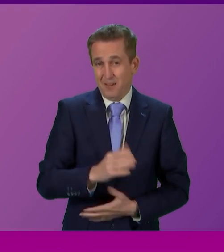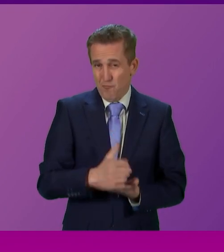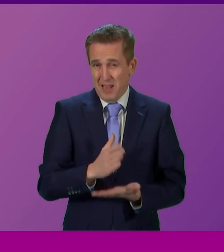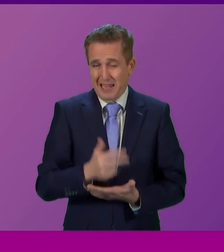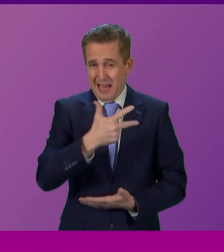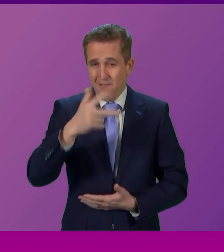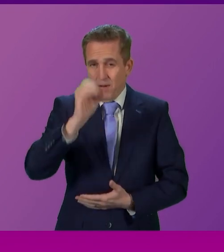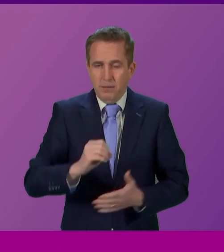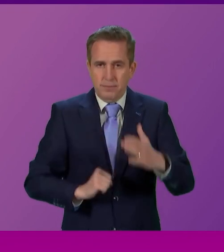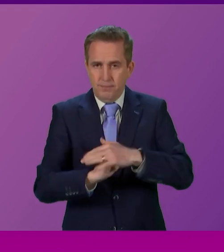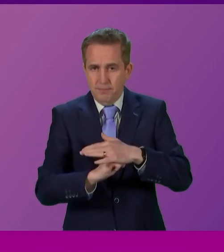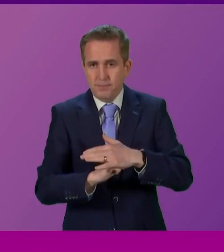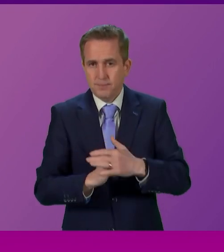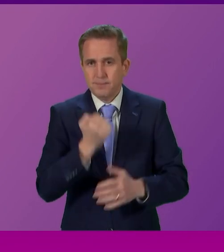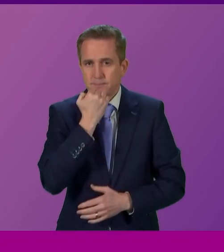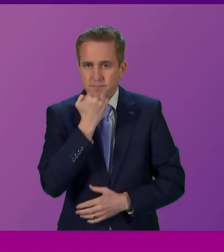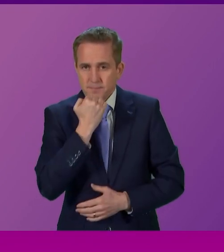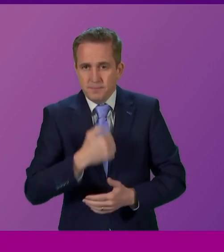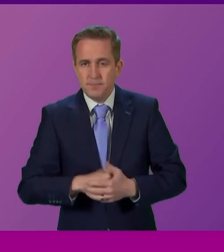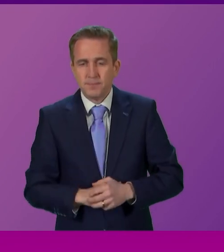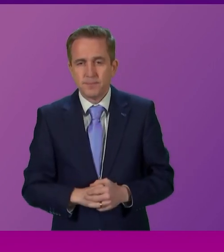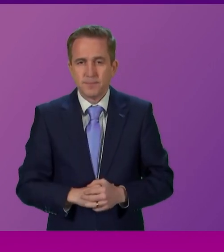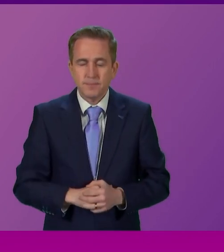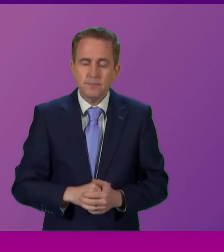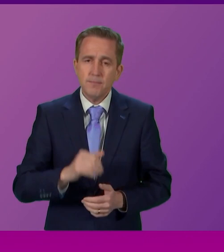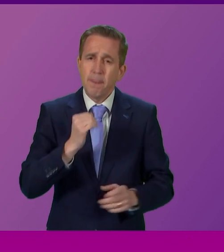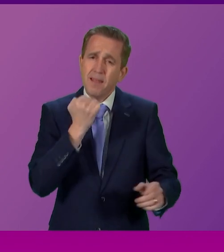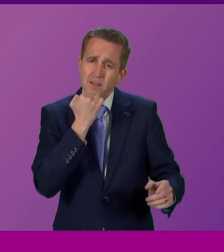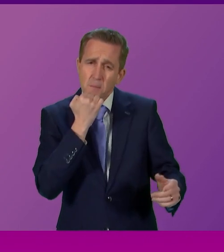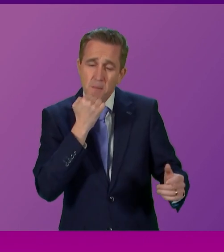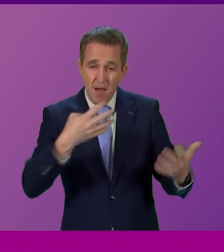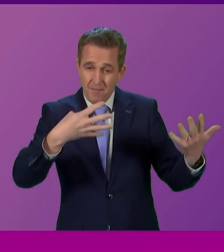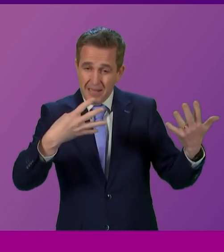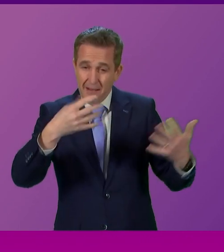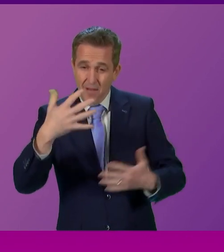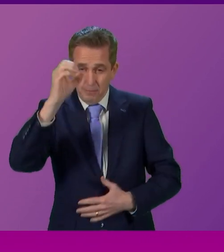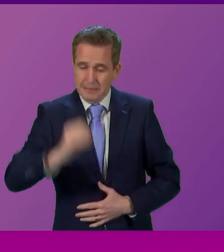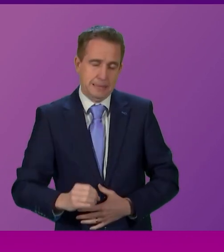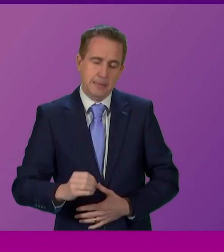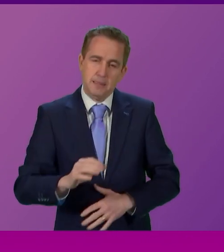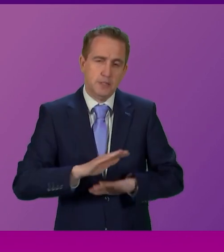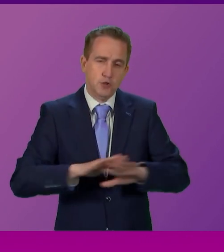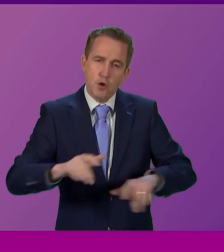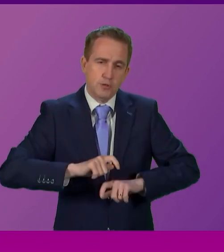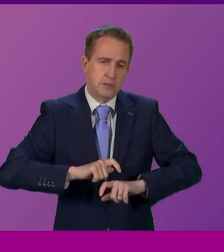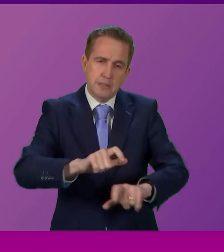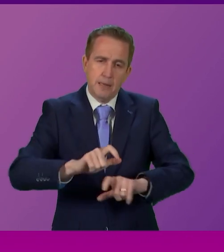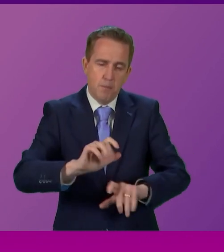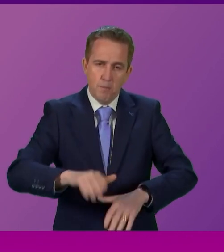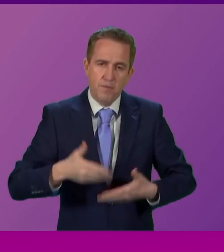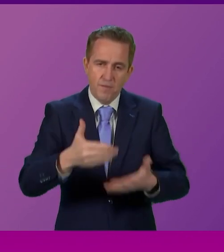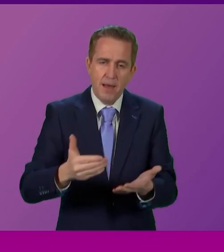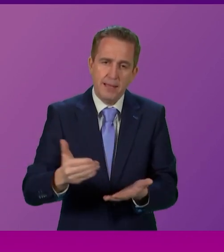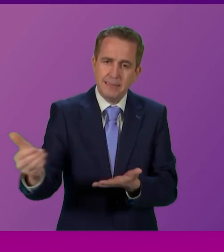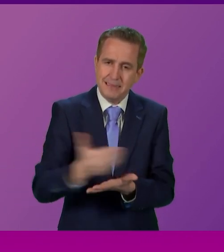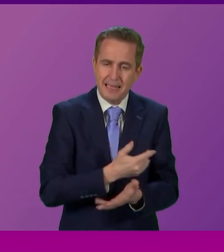patients are put at risk. That kind of occupancy rate is not sustainable in providing the safe and effective care that